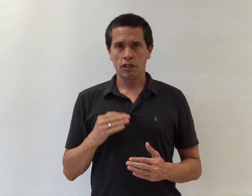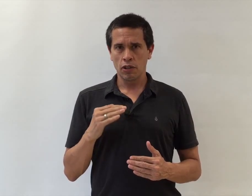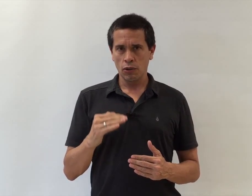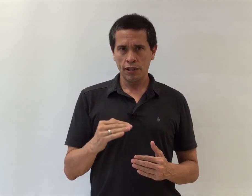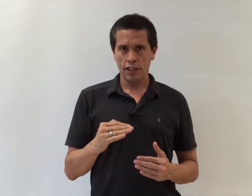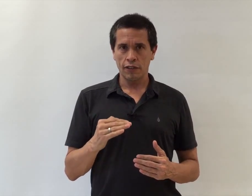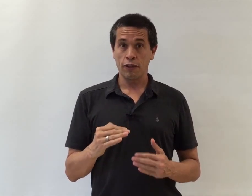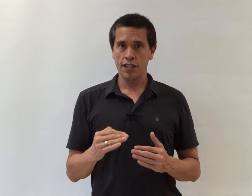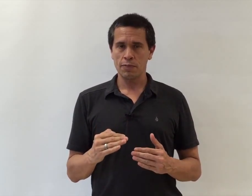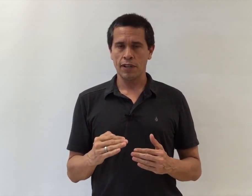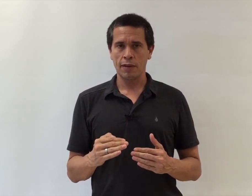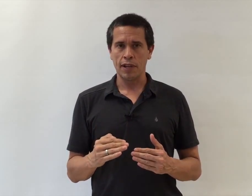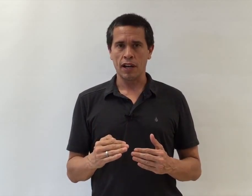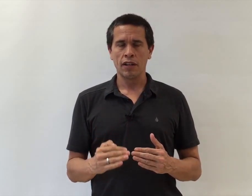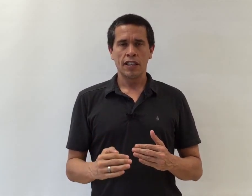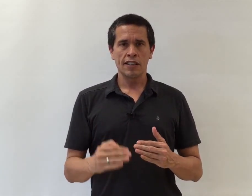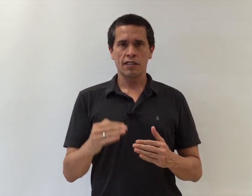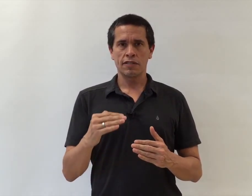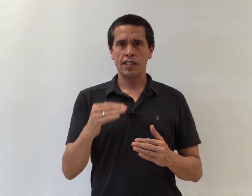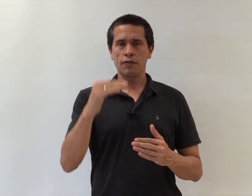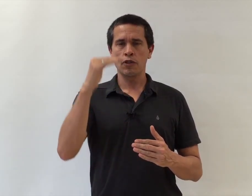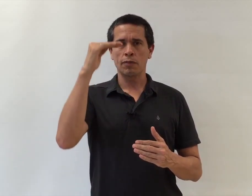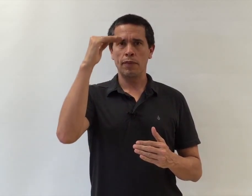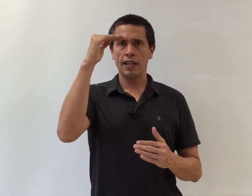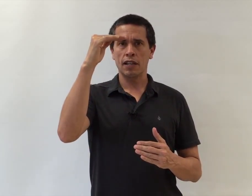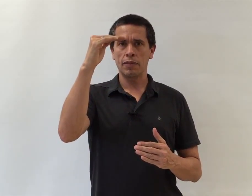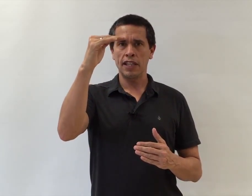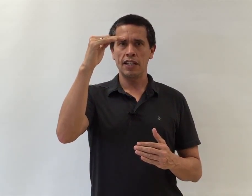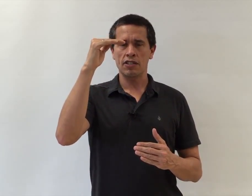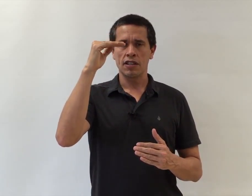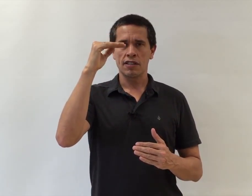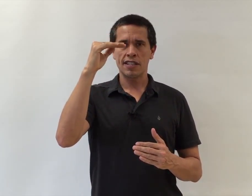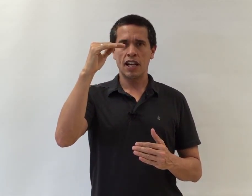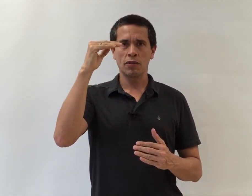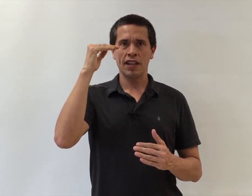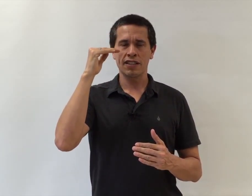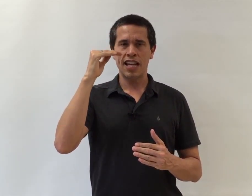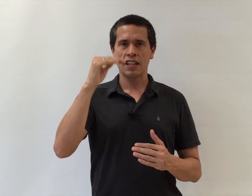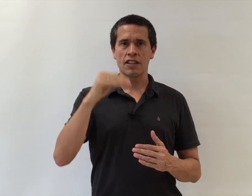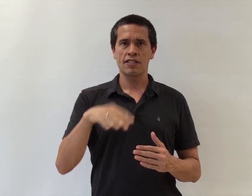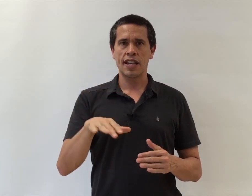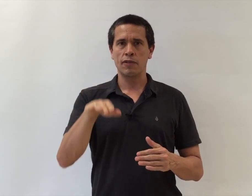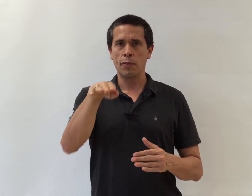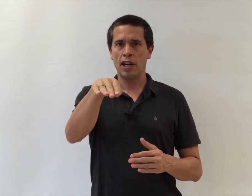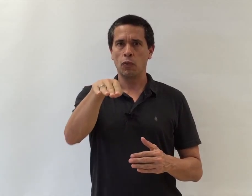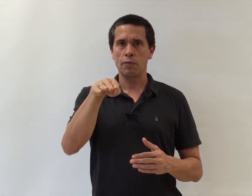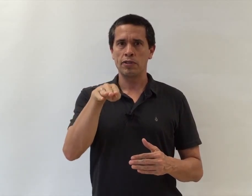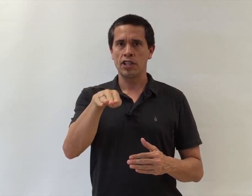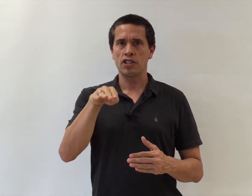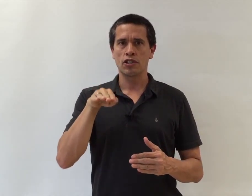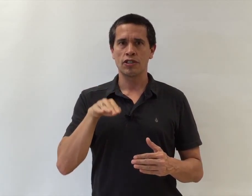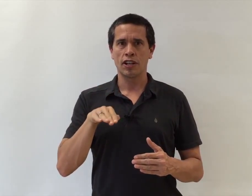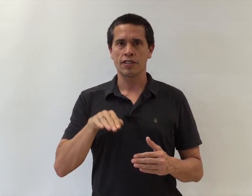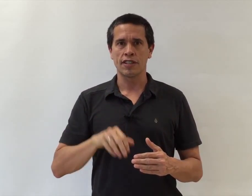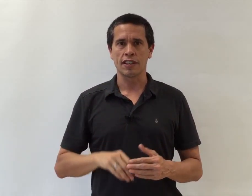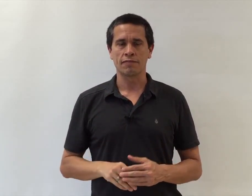your goal here for this time now is to see if you can make them each sound exactly the same no matter what position your tongue is in.